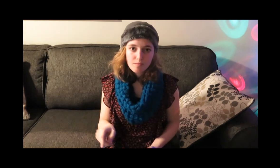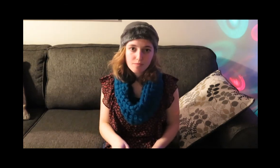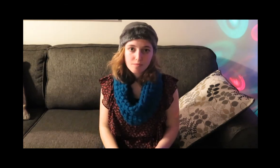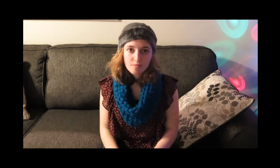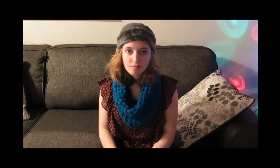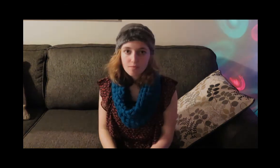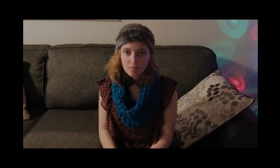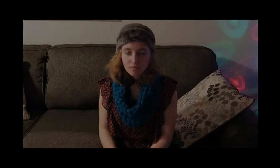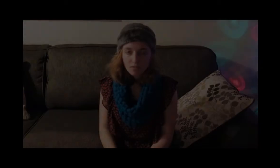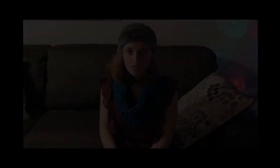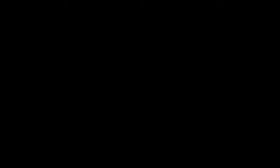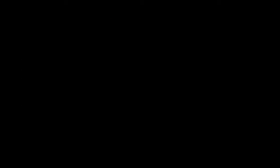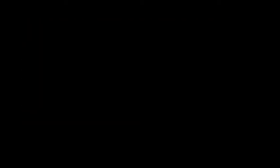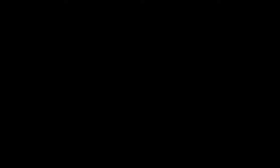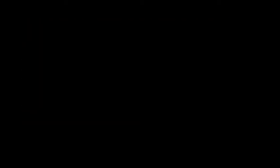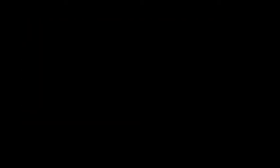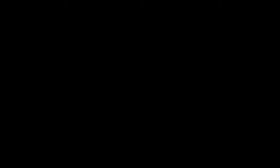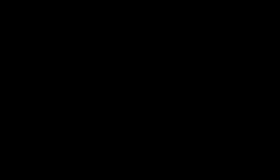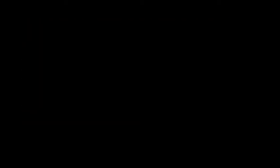truth Can